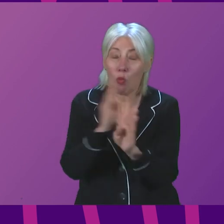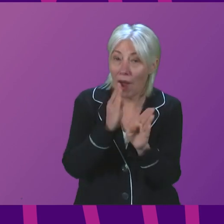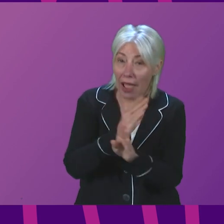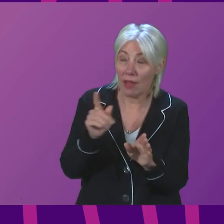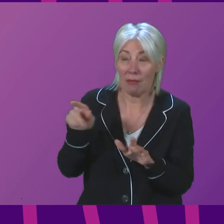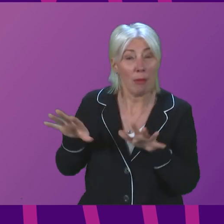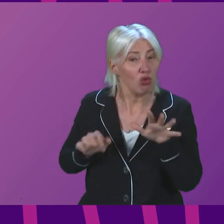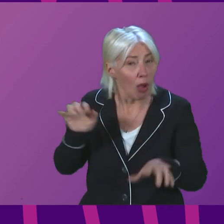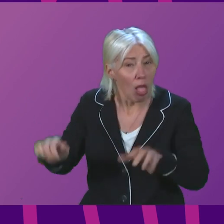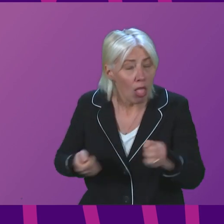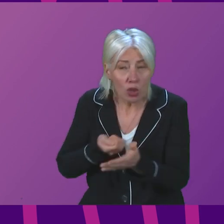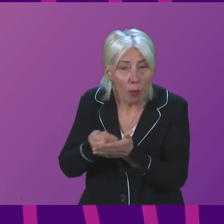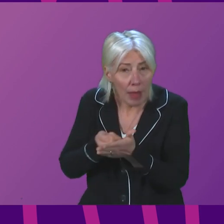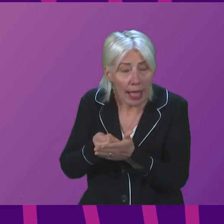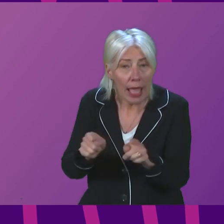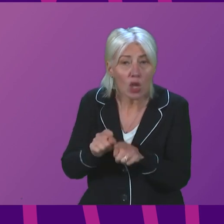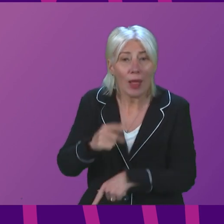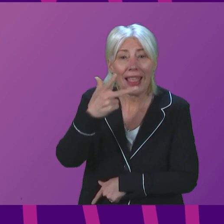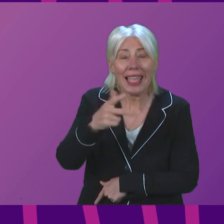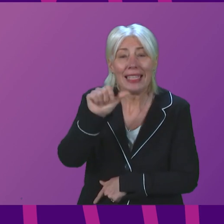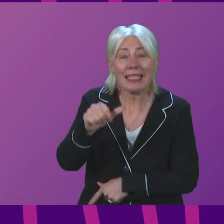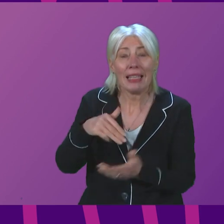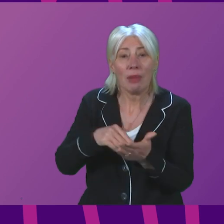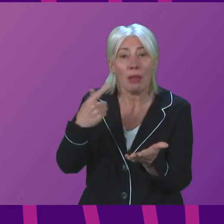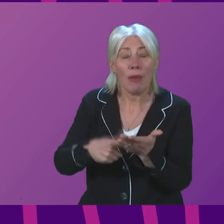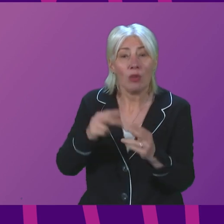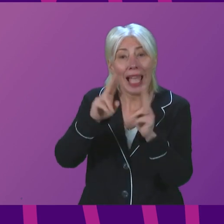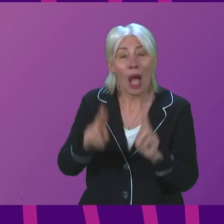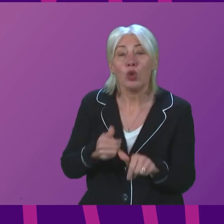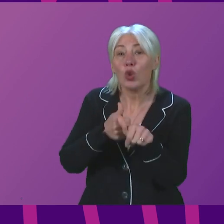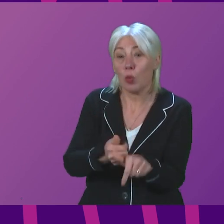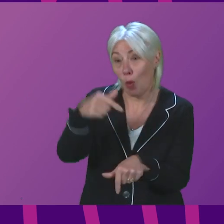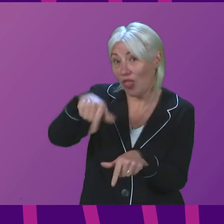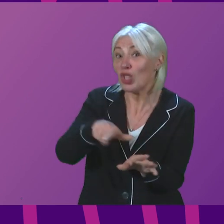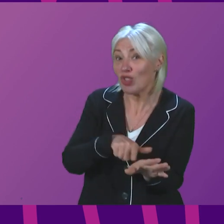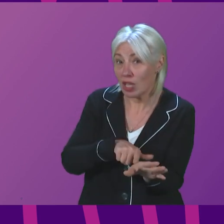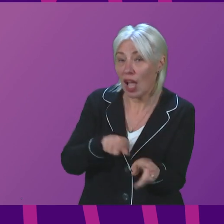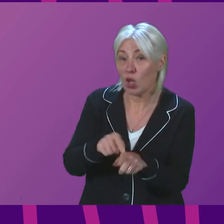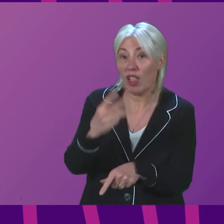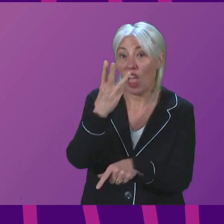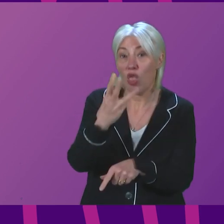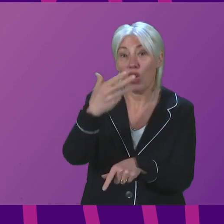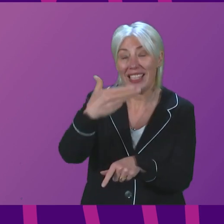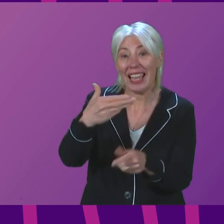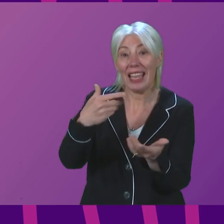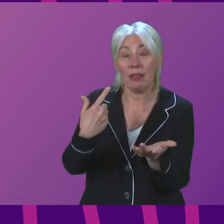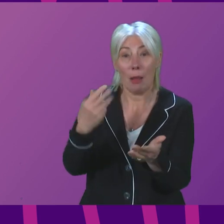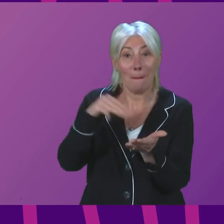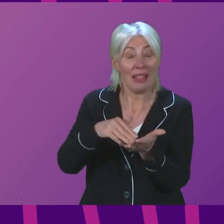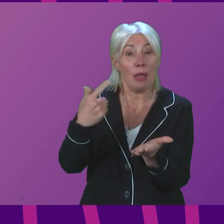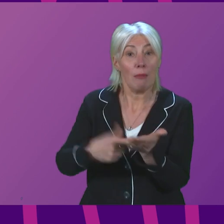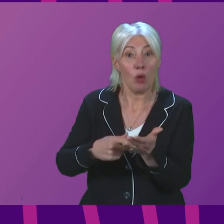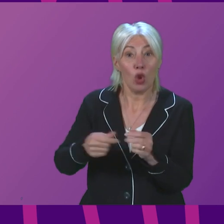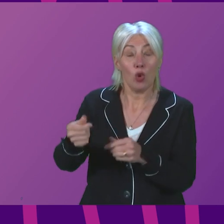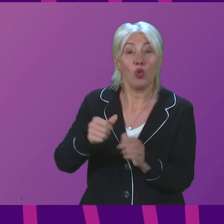and we are providing £86 million in housing support this year and we provided £39 million of additional funding to avoid